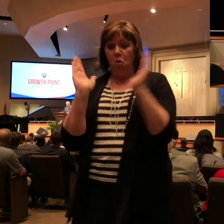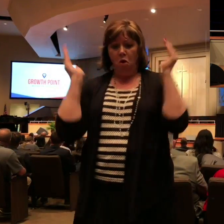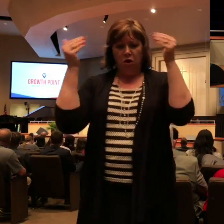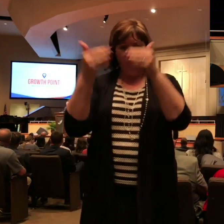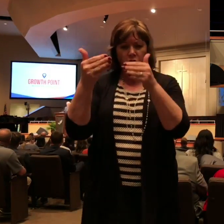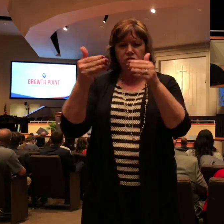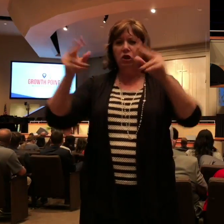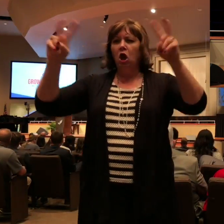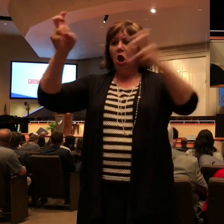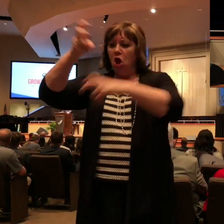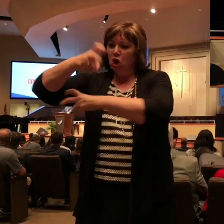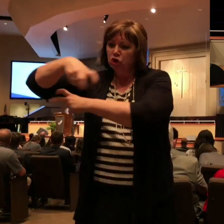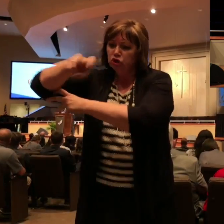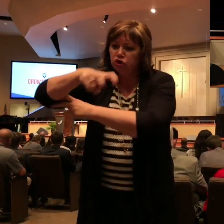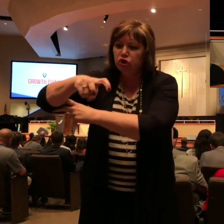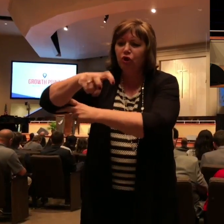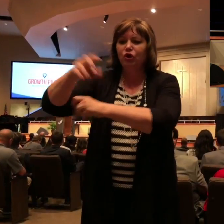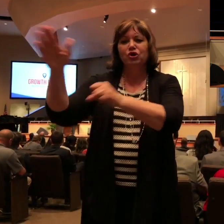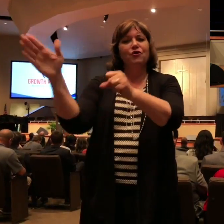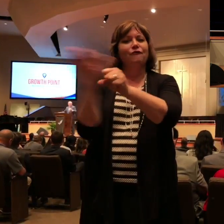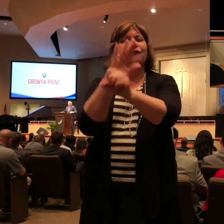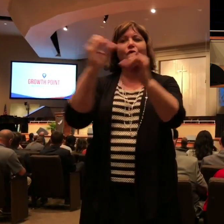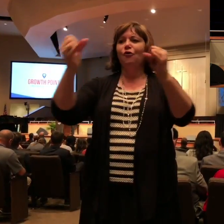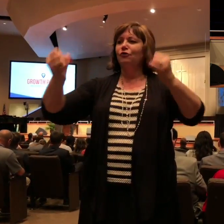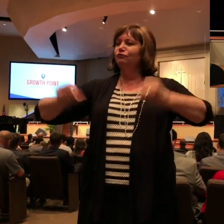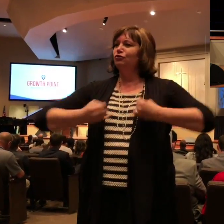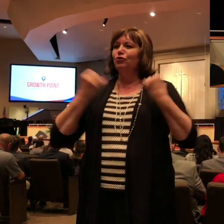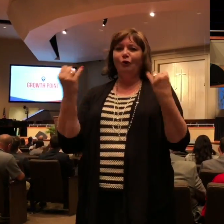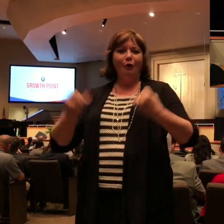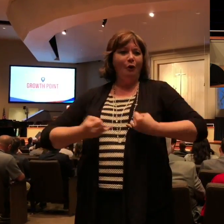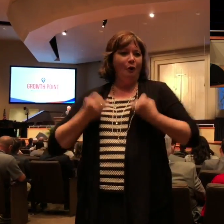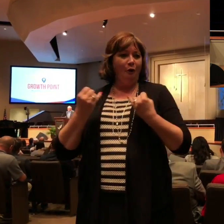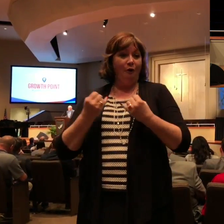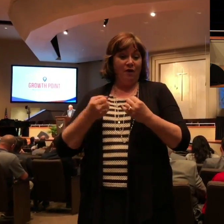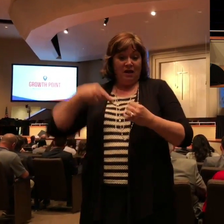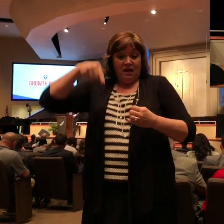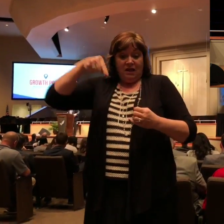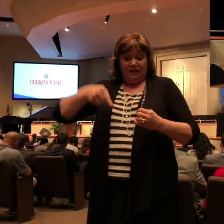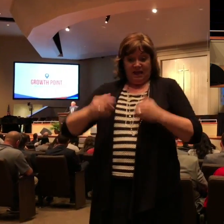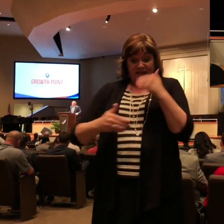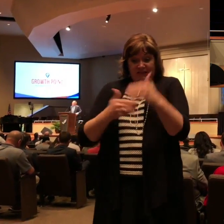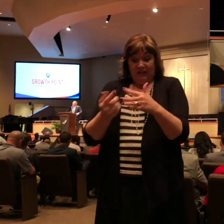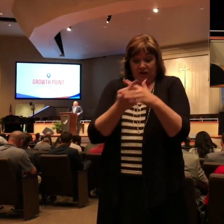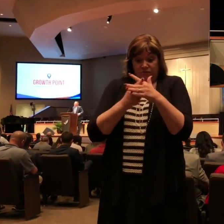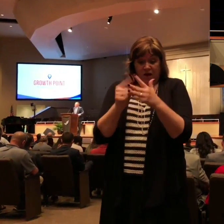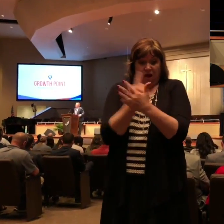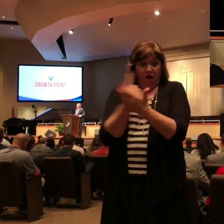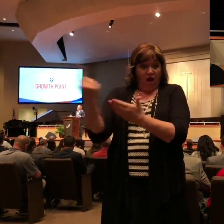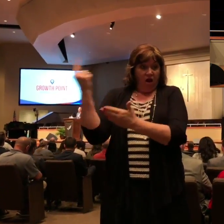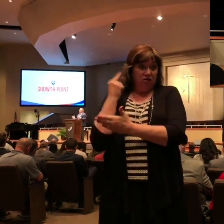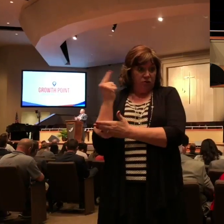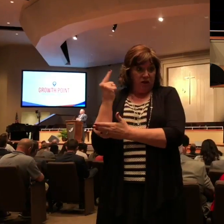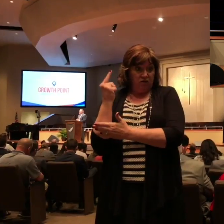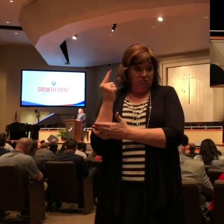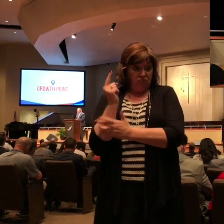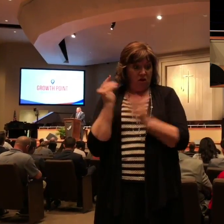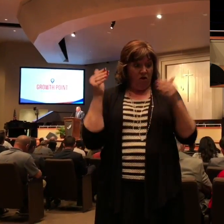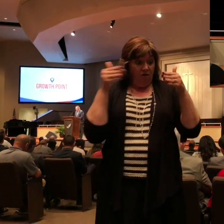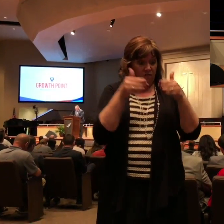joy and a book study in Philippians. Pastor kicked it off last week with a journey of confidence, and we're going to continue in that this evening